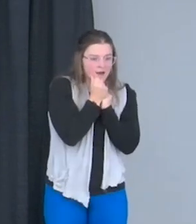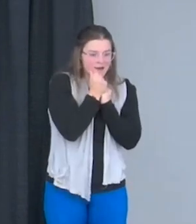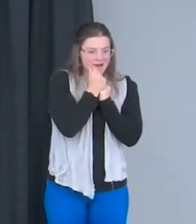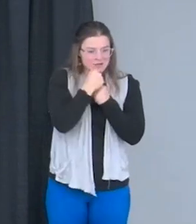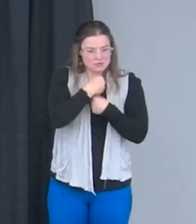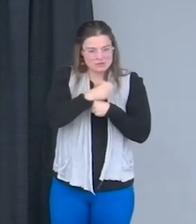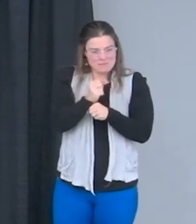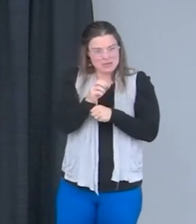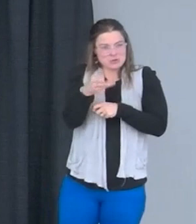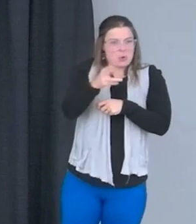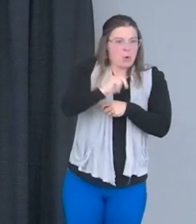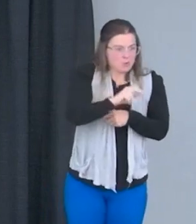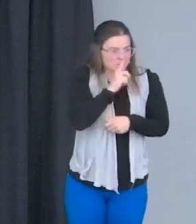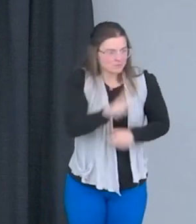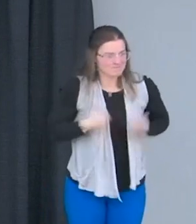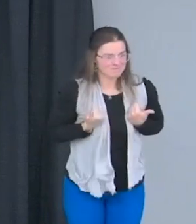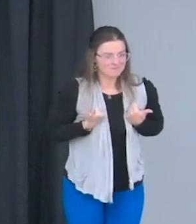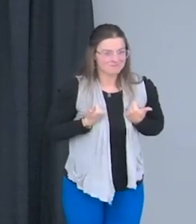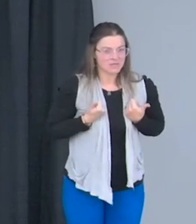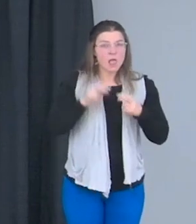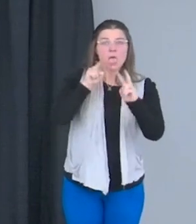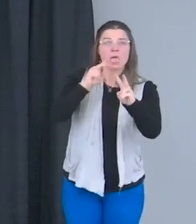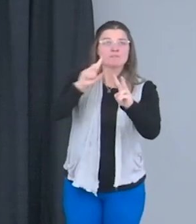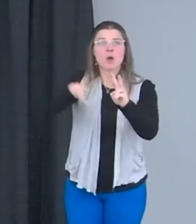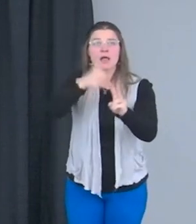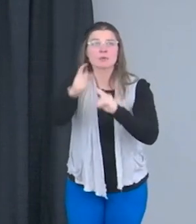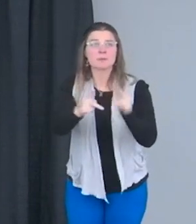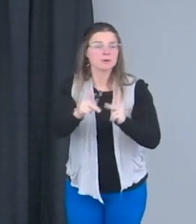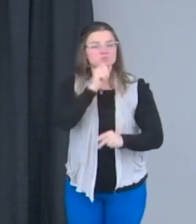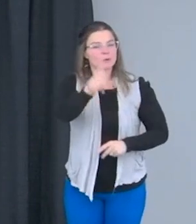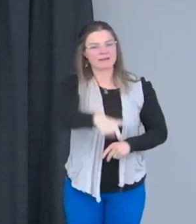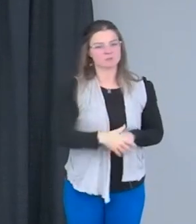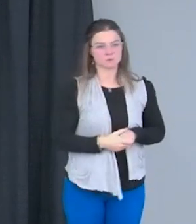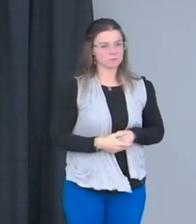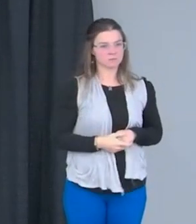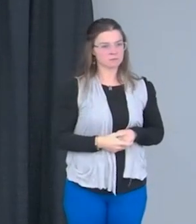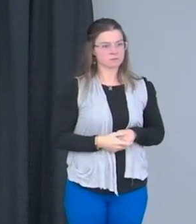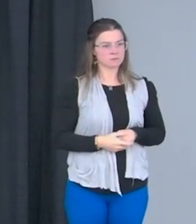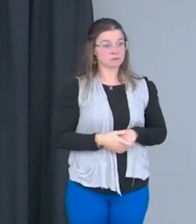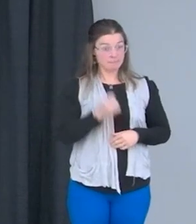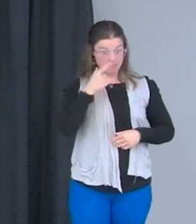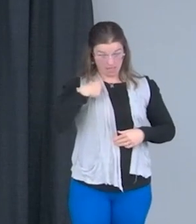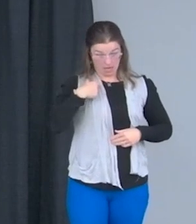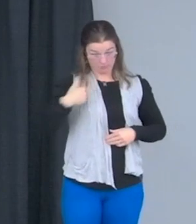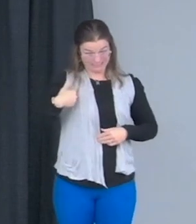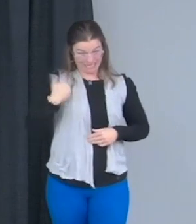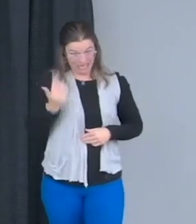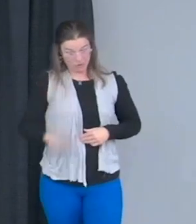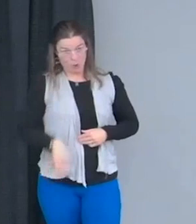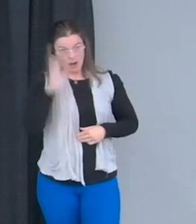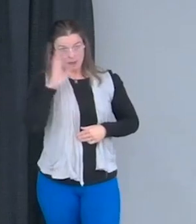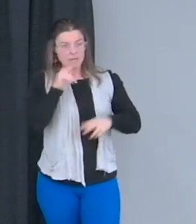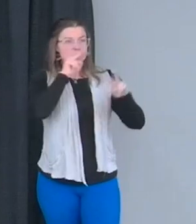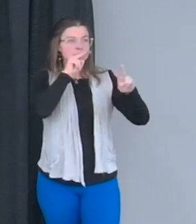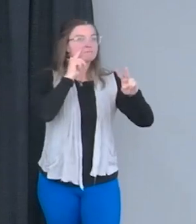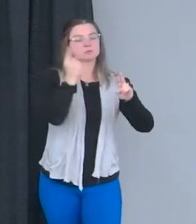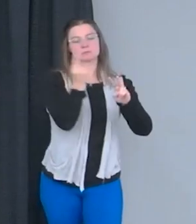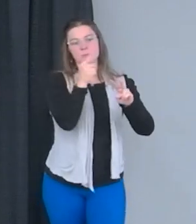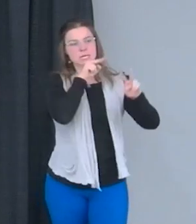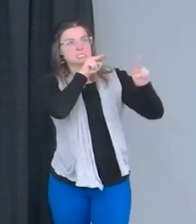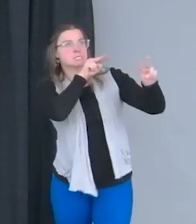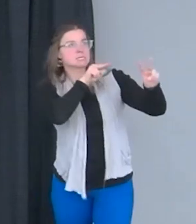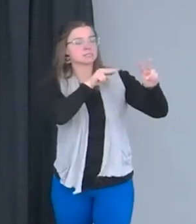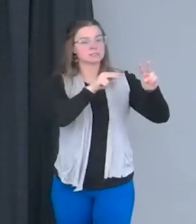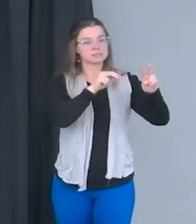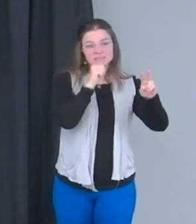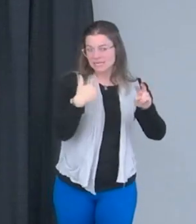don't have to look for it from other people. Well, when I was growing up, that's what I was searching. I didn't have individuals in my life